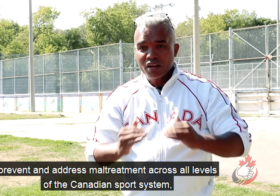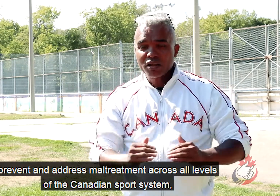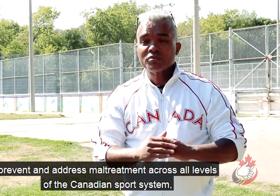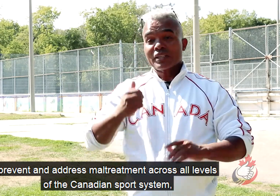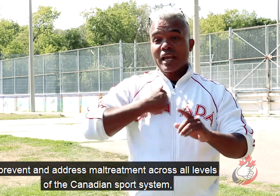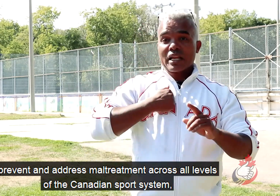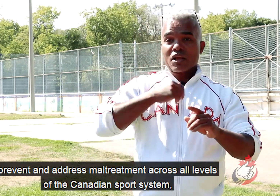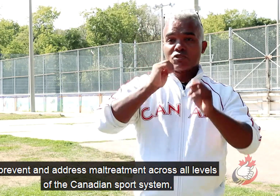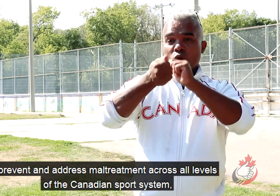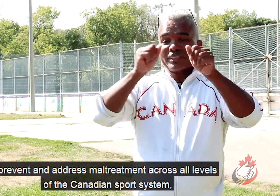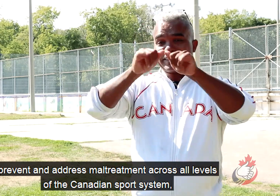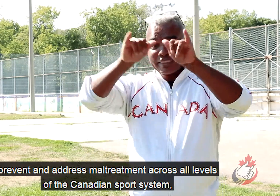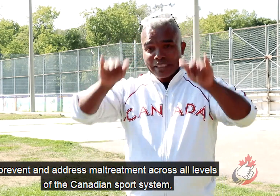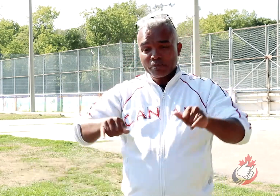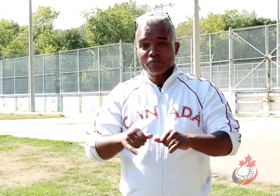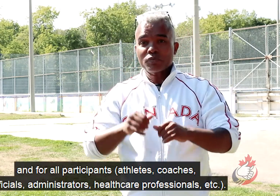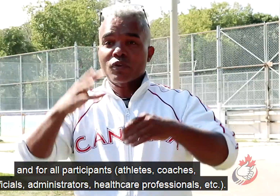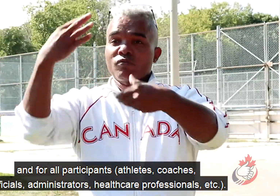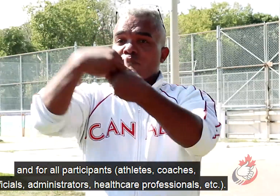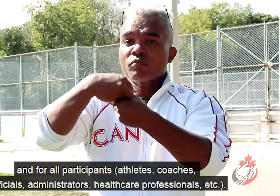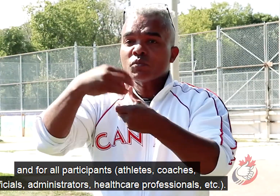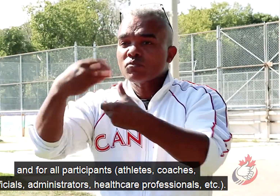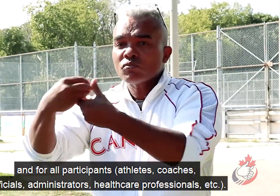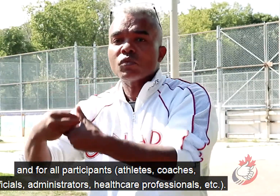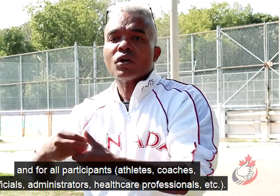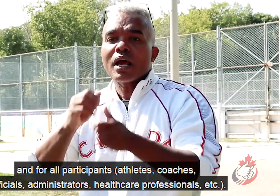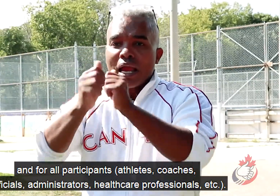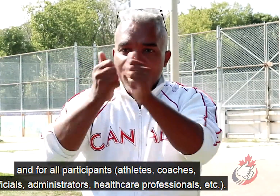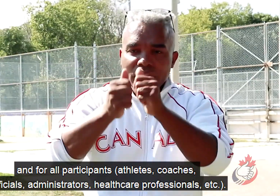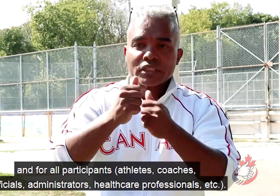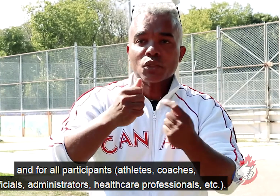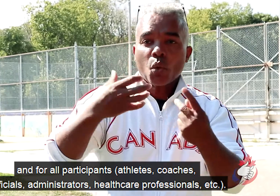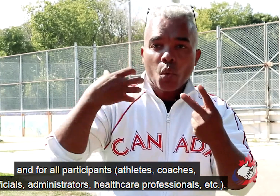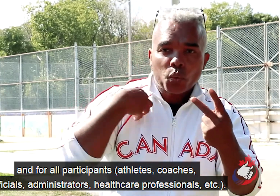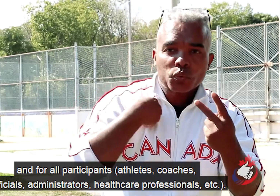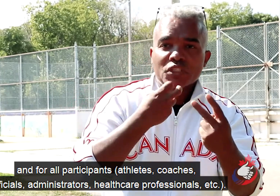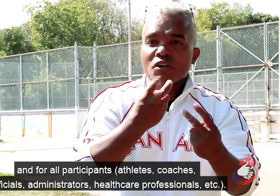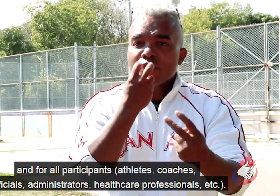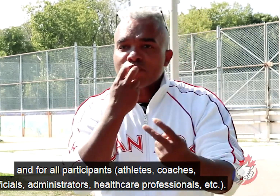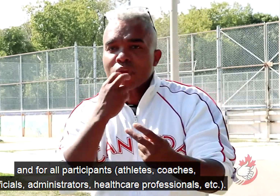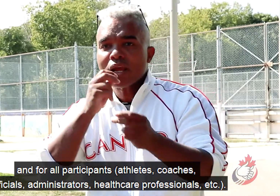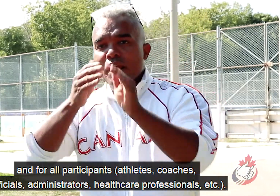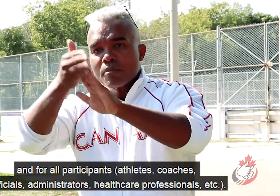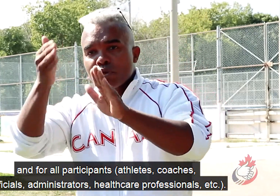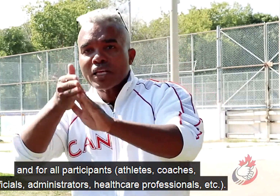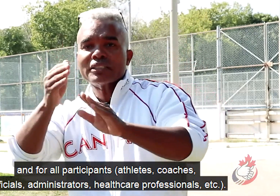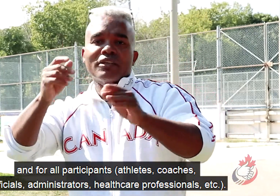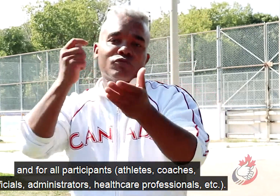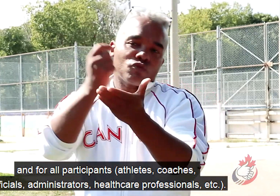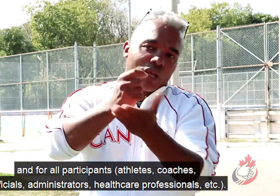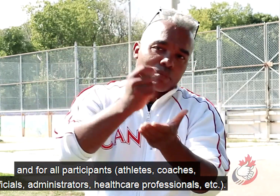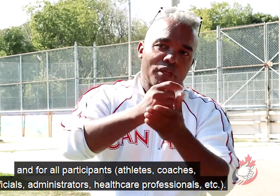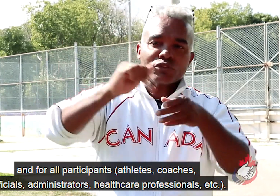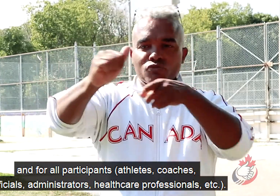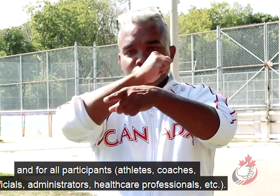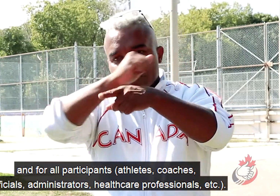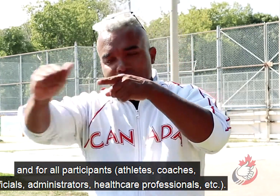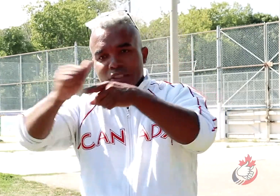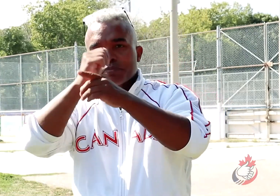all levels of Canadian sports system, and for all participants, athletes, coaches, officials, administrators,